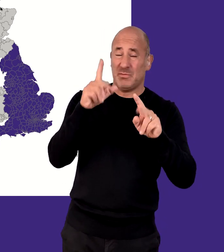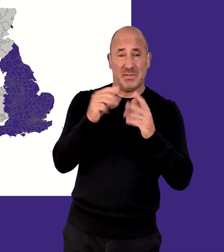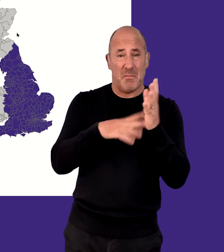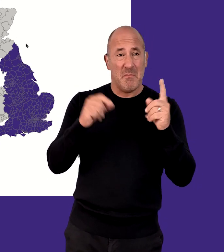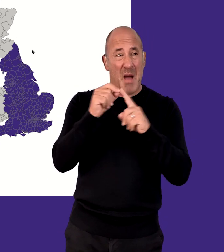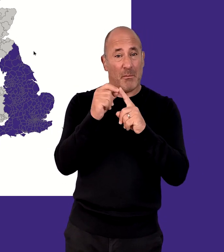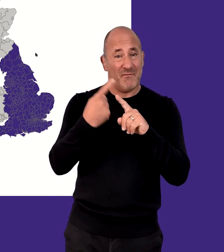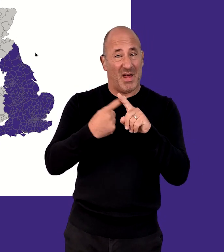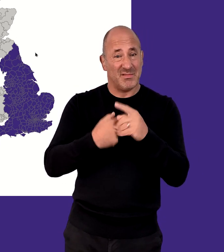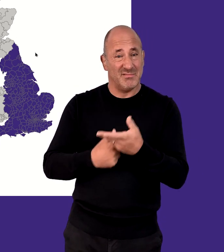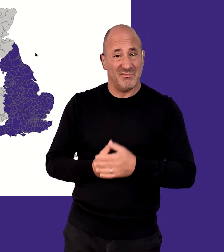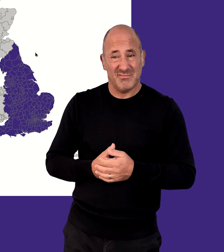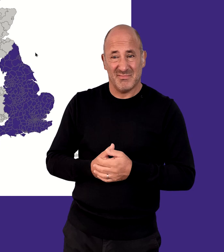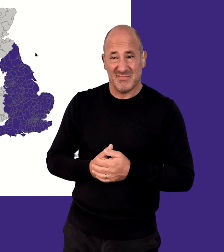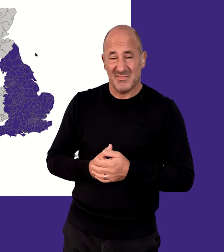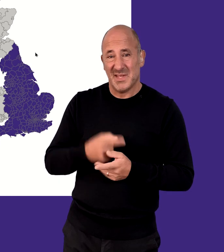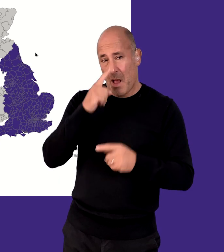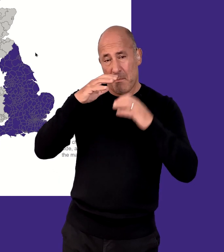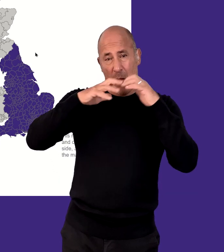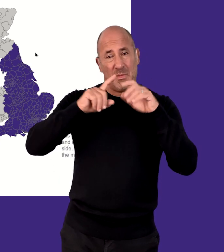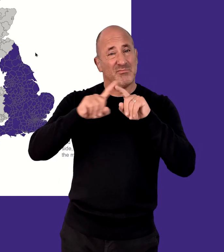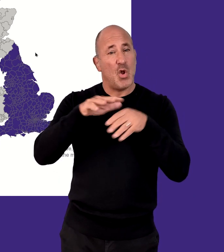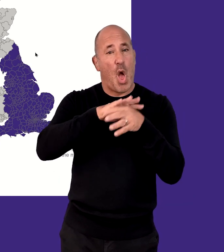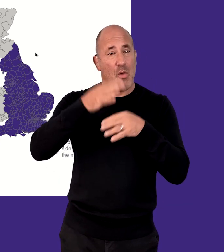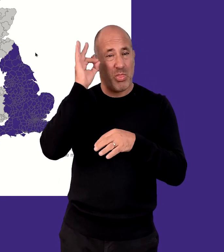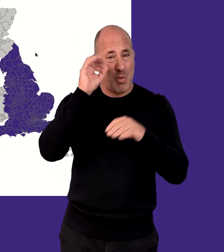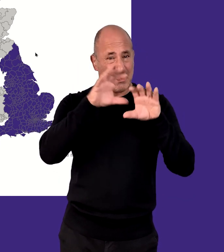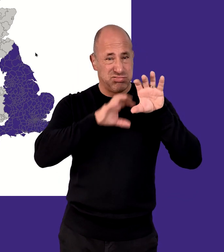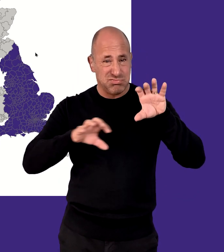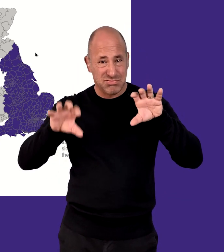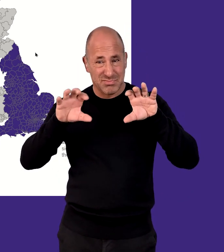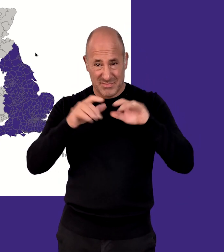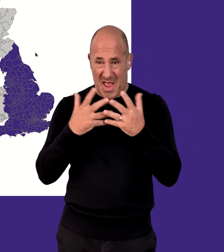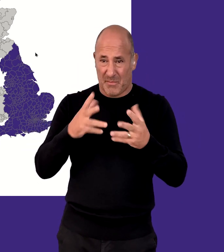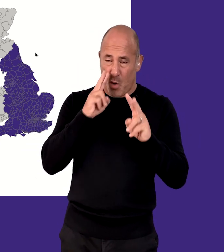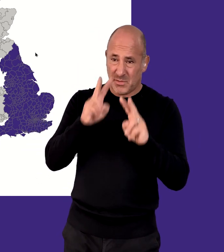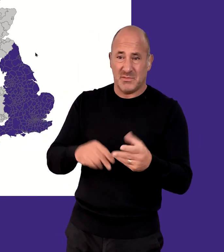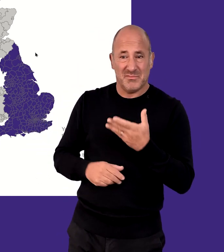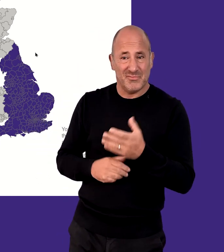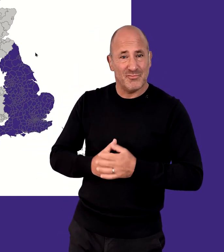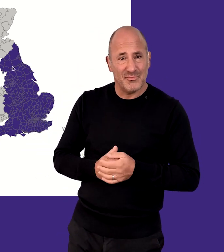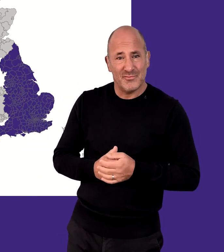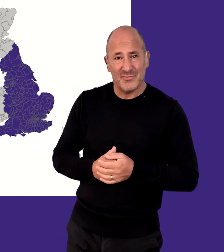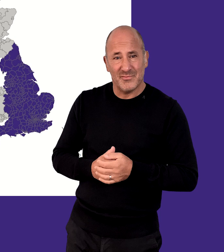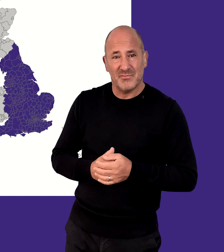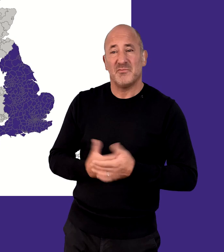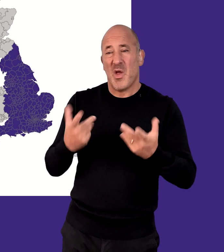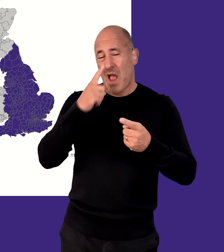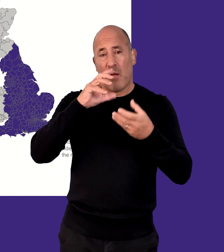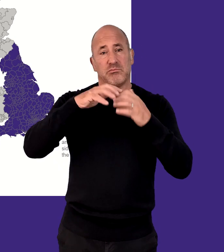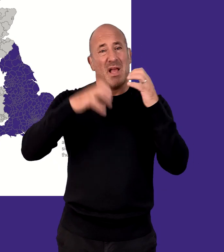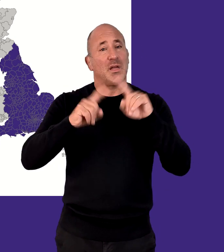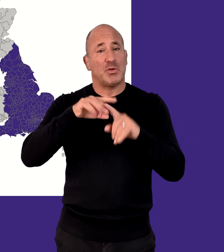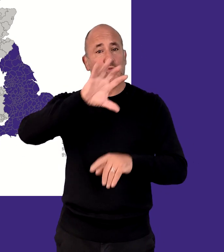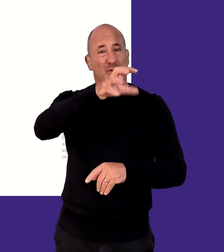of this page is a map of England, which can be broken down either by local authority district, which is the current view, or